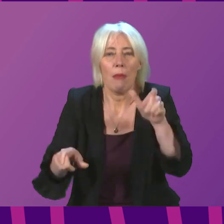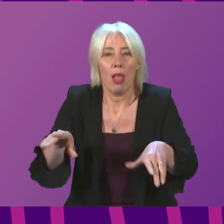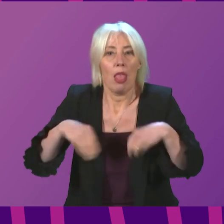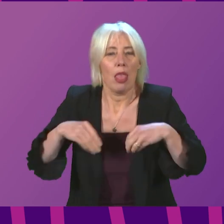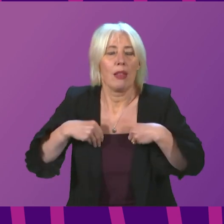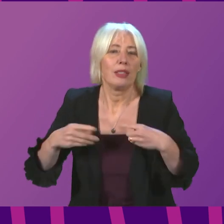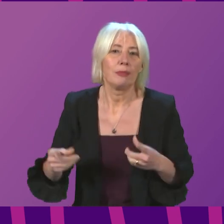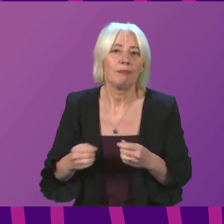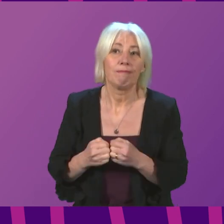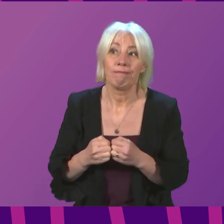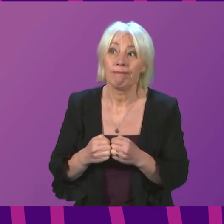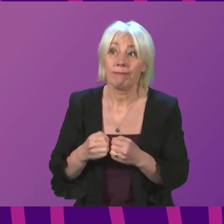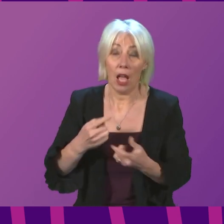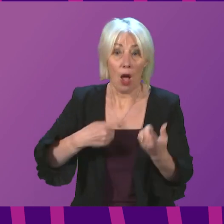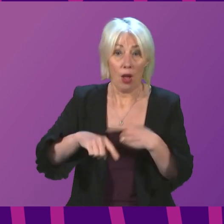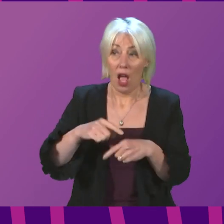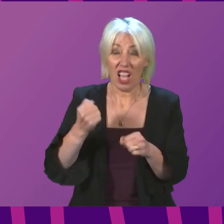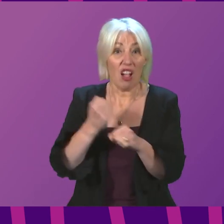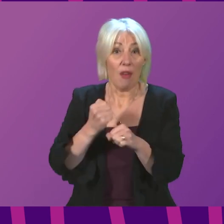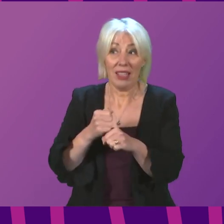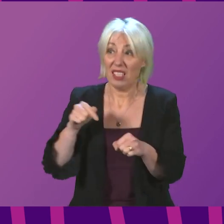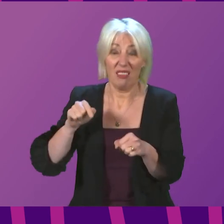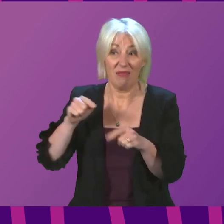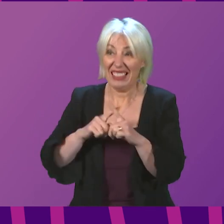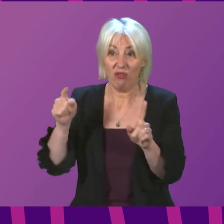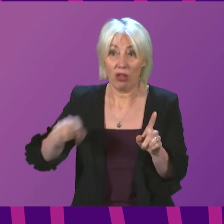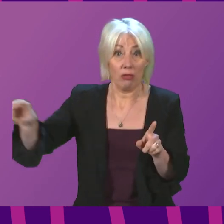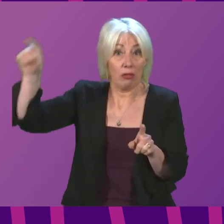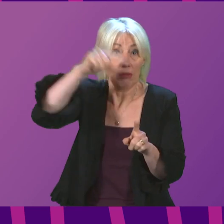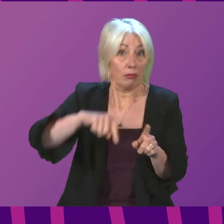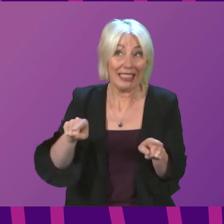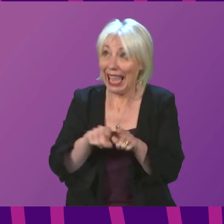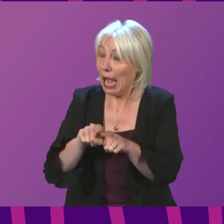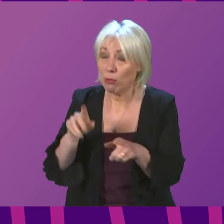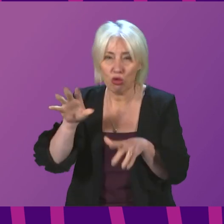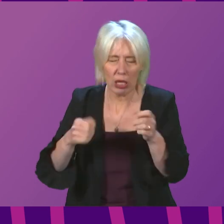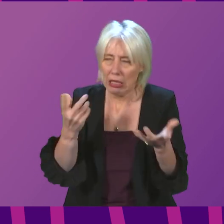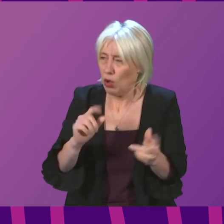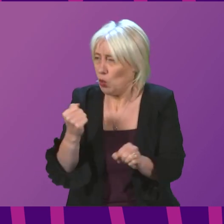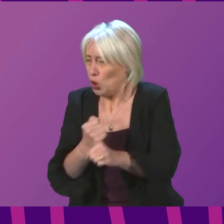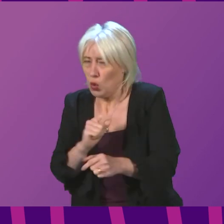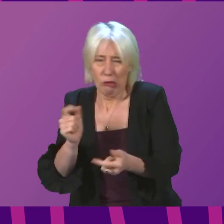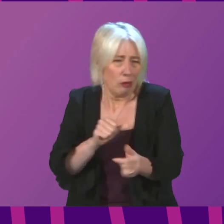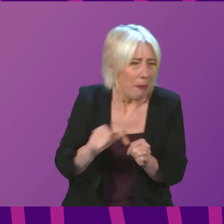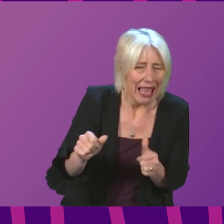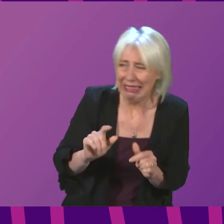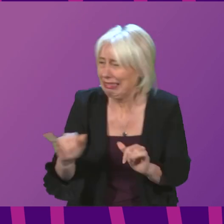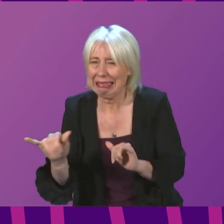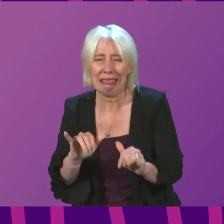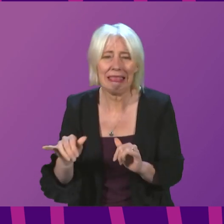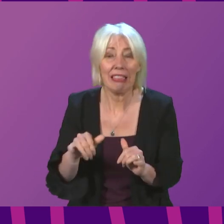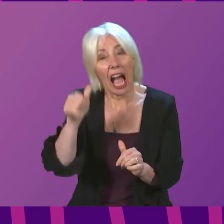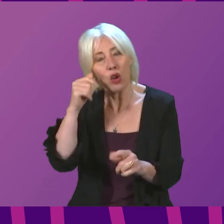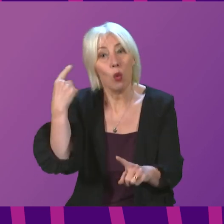arrive at. Governments elsewhere are struggling with this as well. I recognise the importance of speed, but I hope